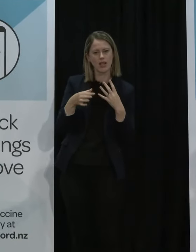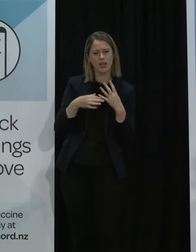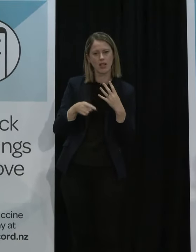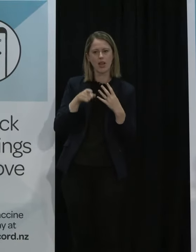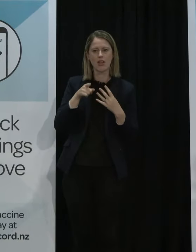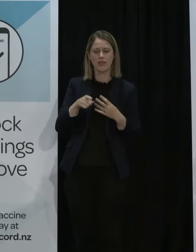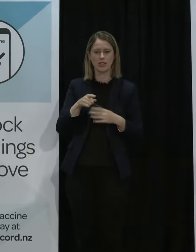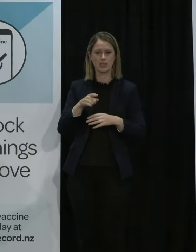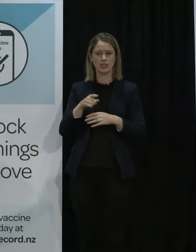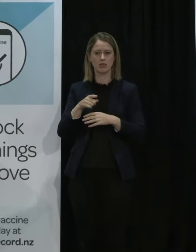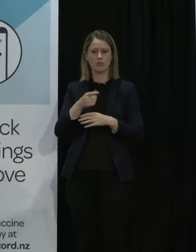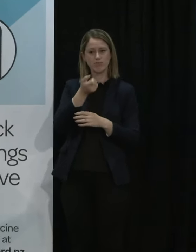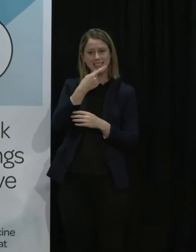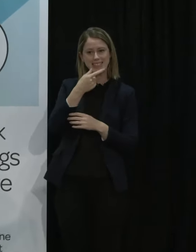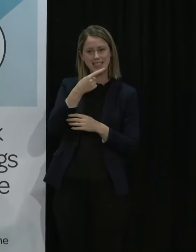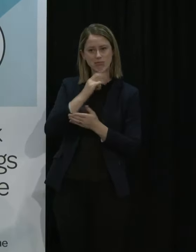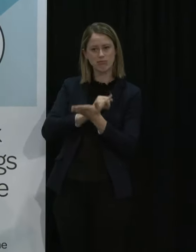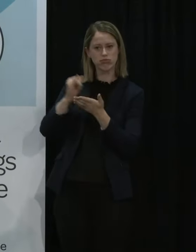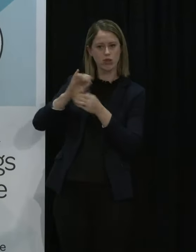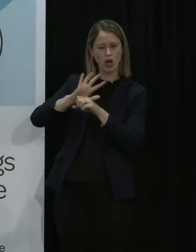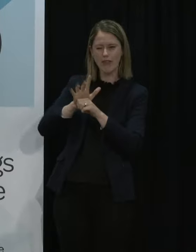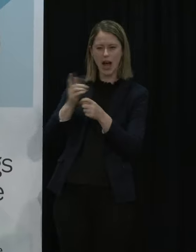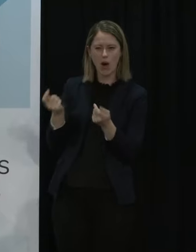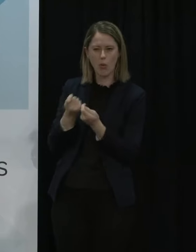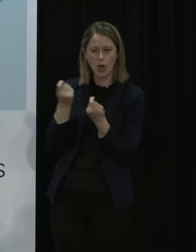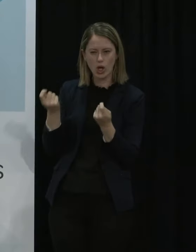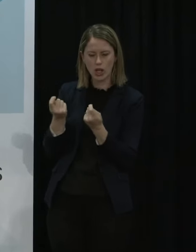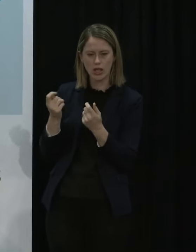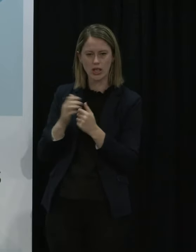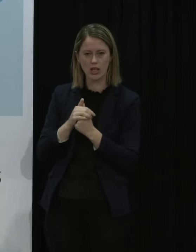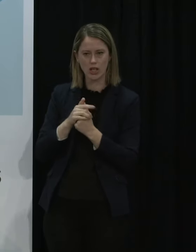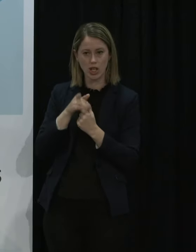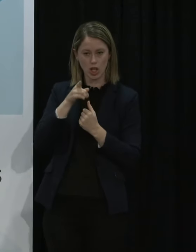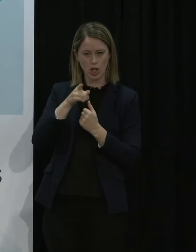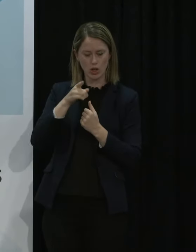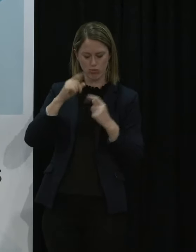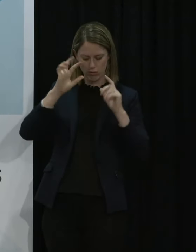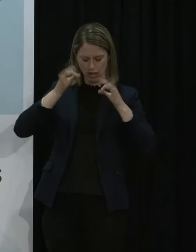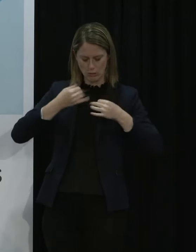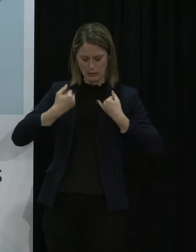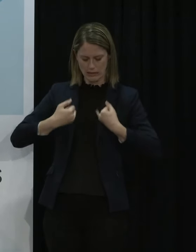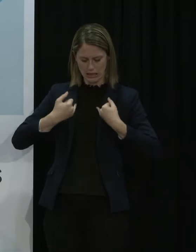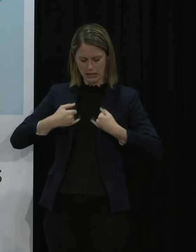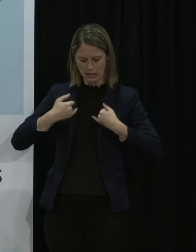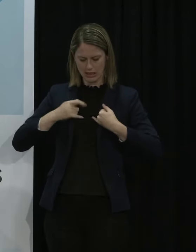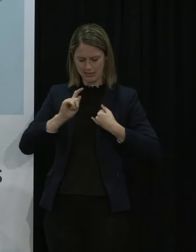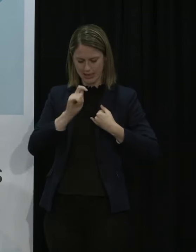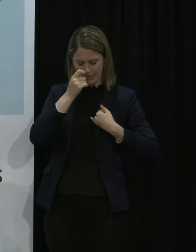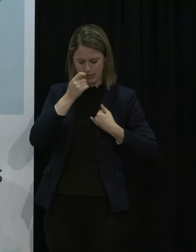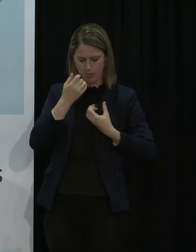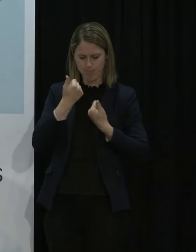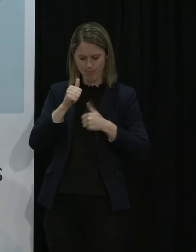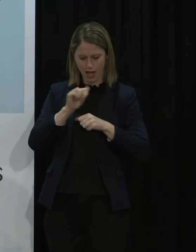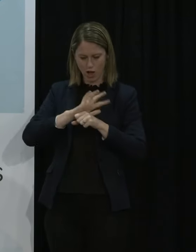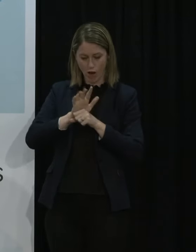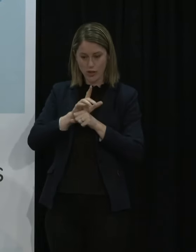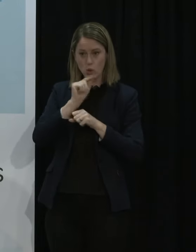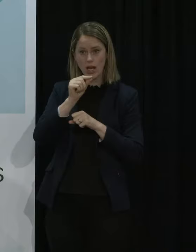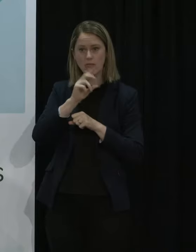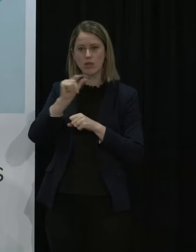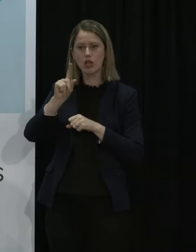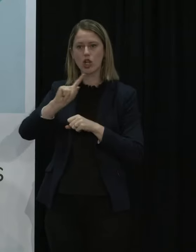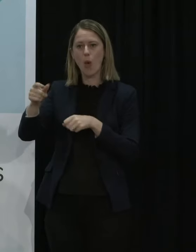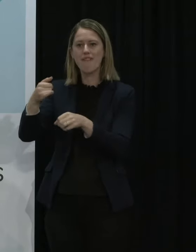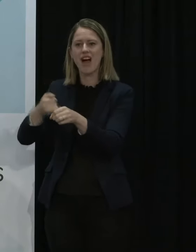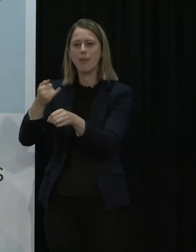antiviral treatments work so you start notice the symptoms you get tested and then are you able to go to the